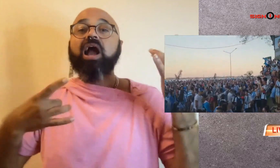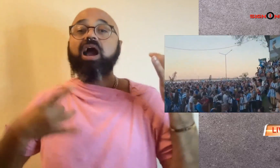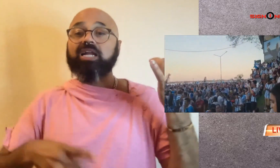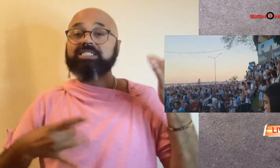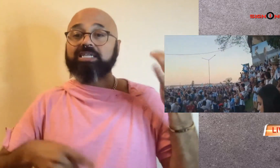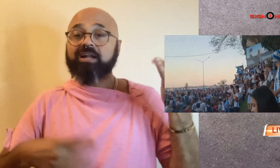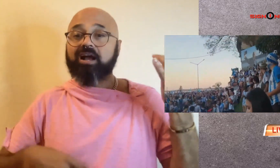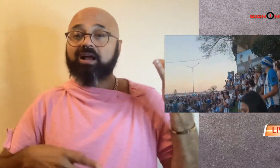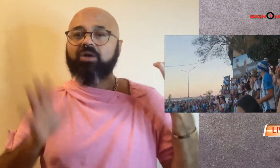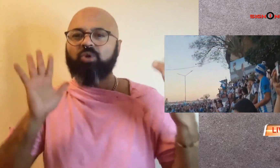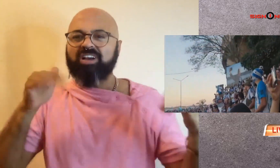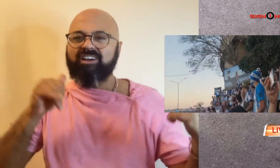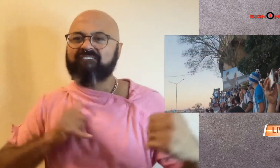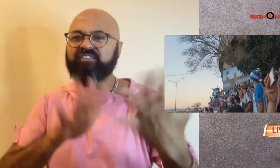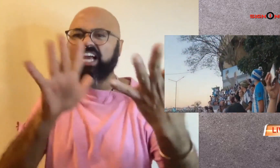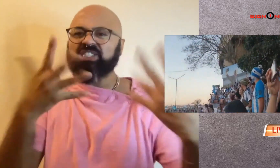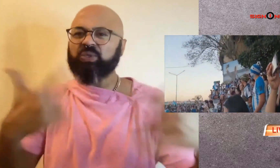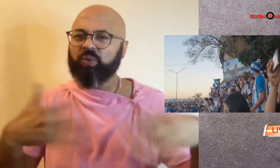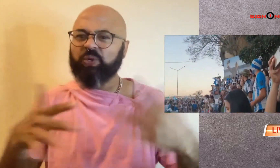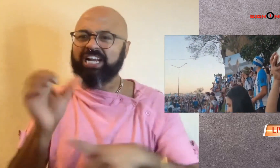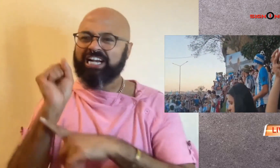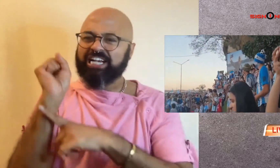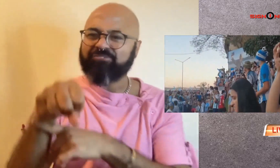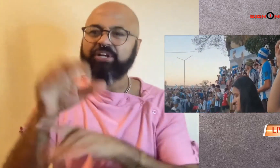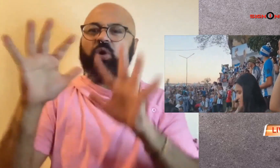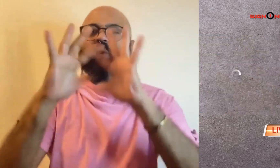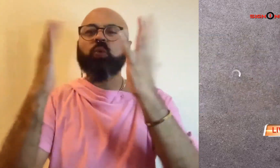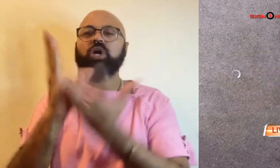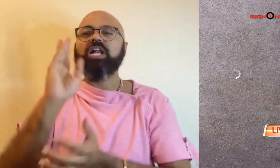Argentina will face defending World Cup champs France.